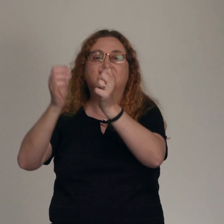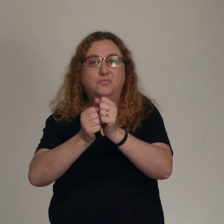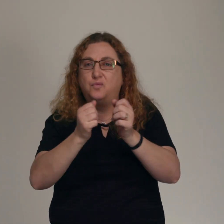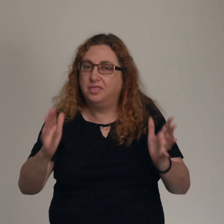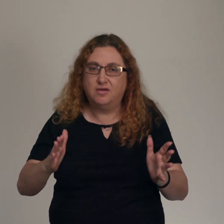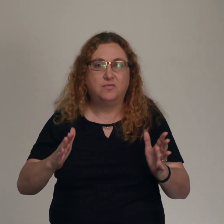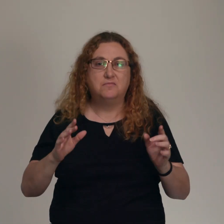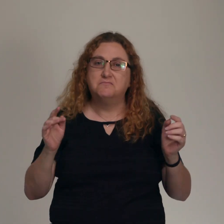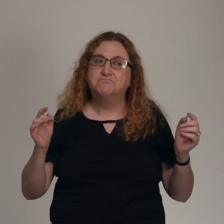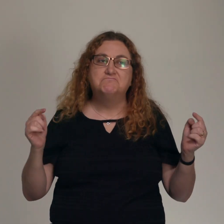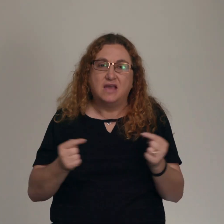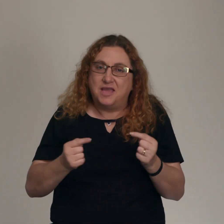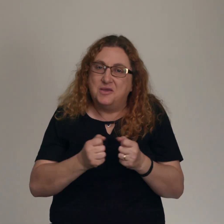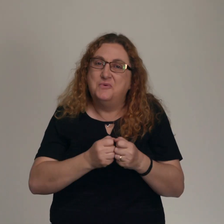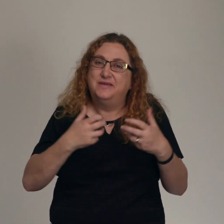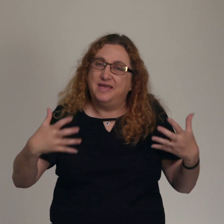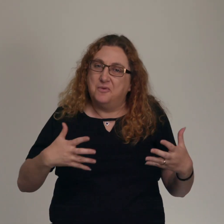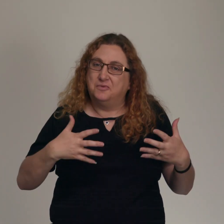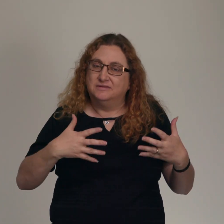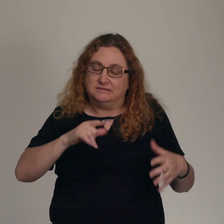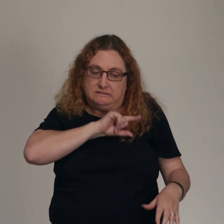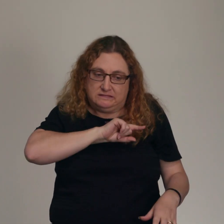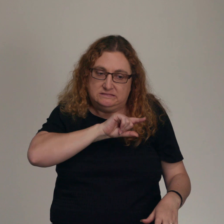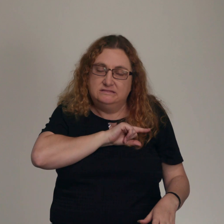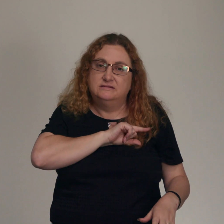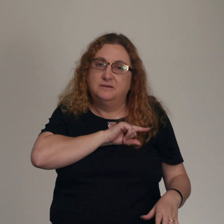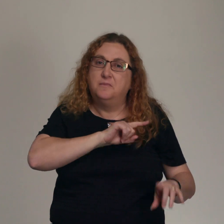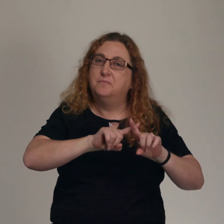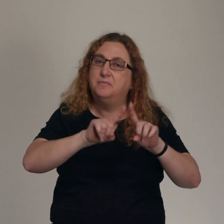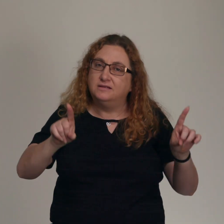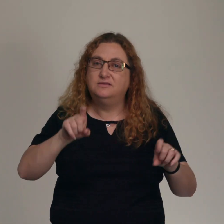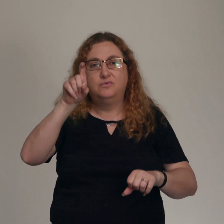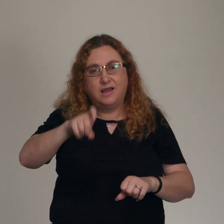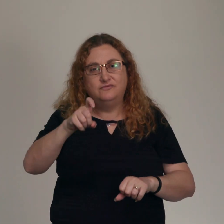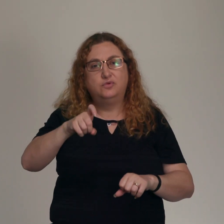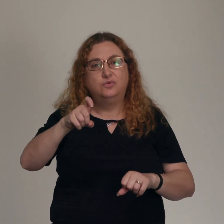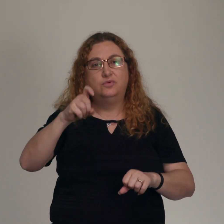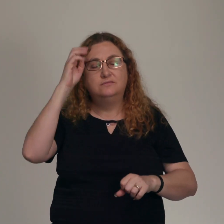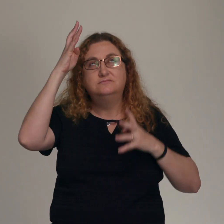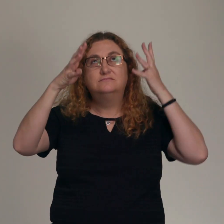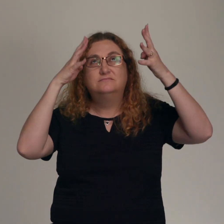This is only going to happen if we start reimagining ourselves of the church as the family of God.